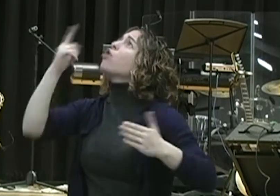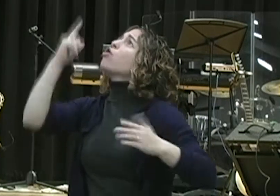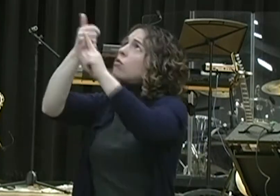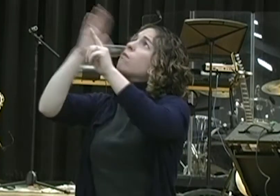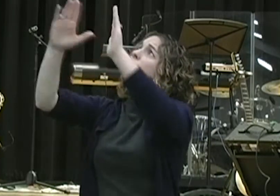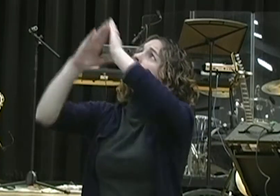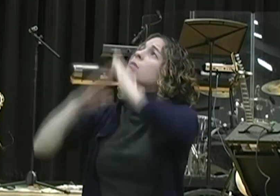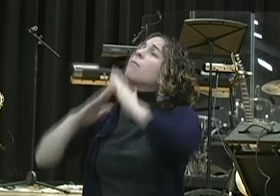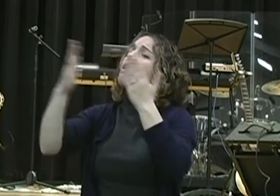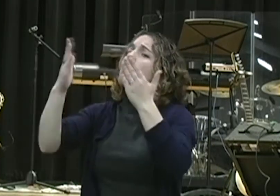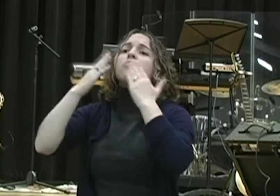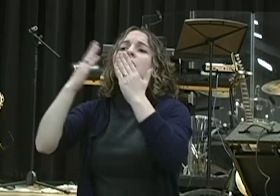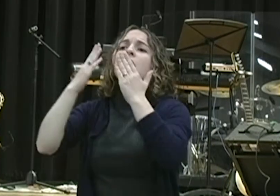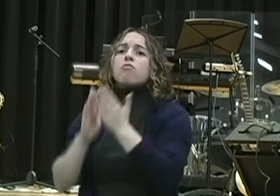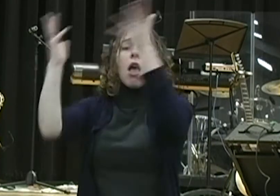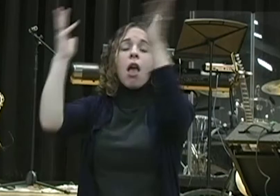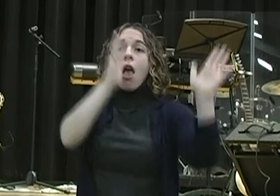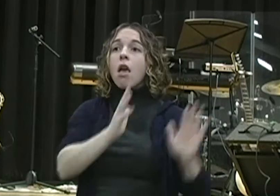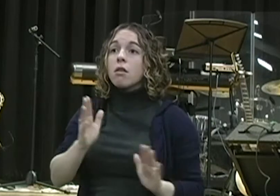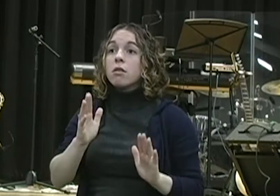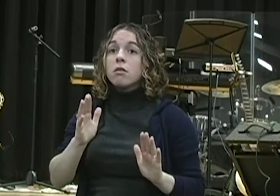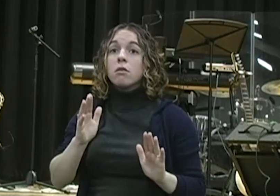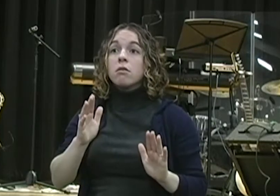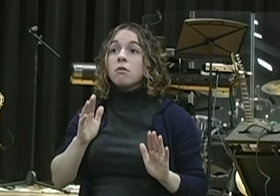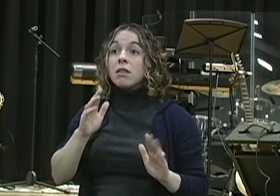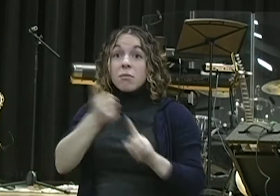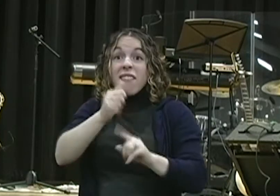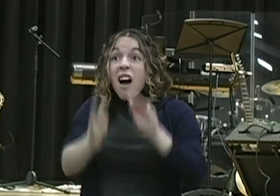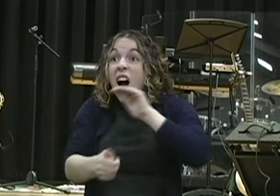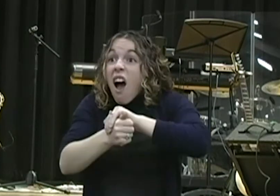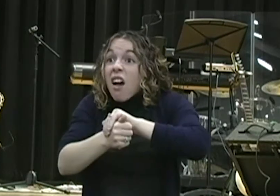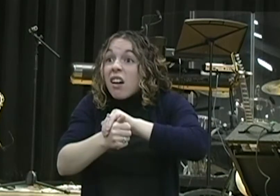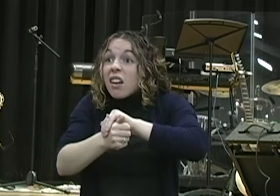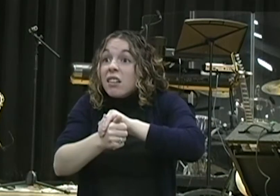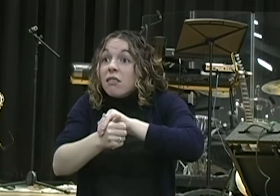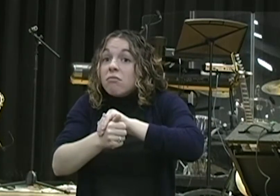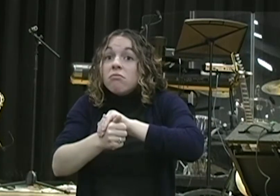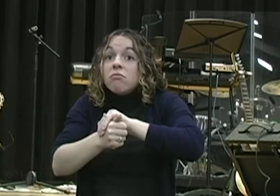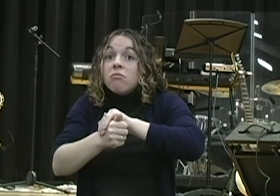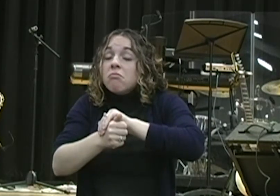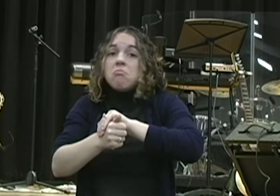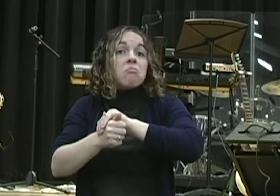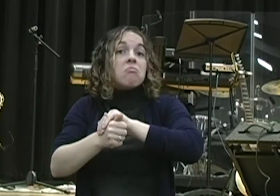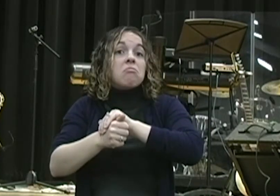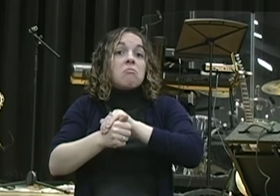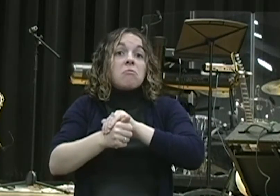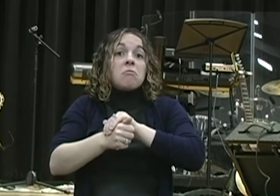custom since the early days. And from the NLT, it says, he prayed three times a